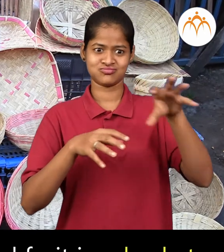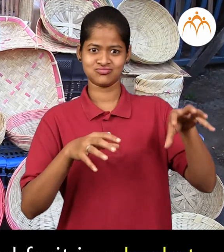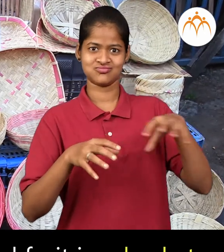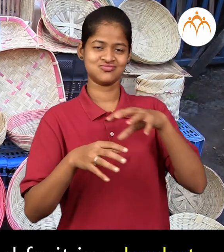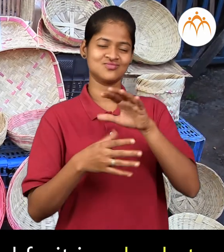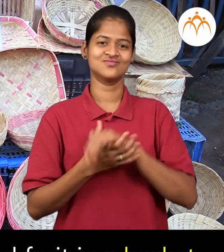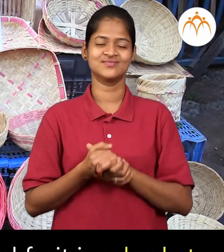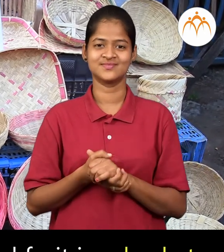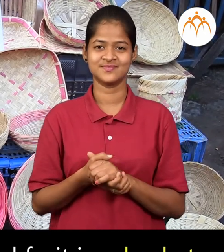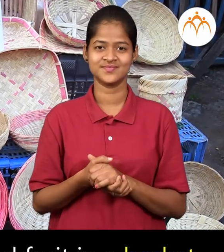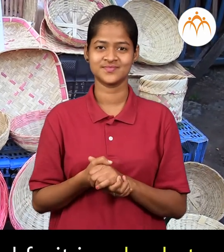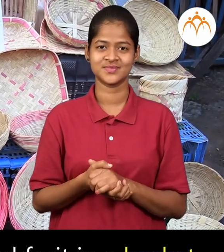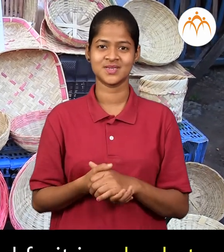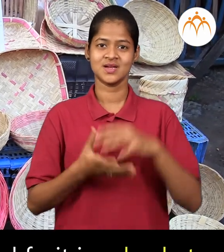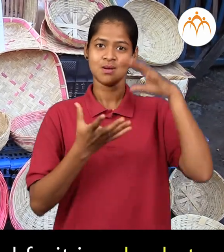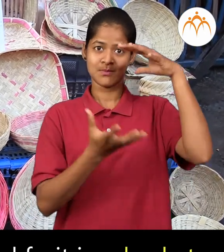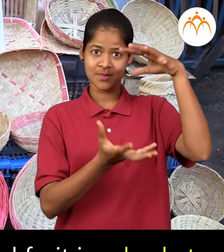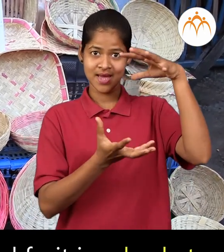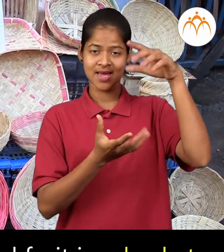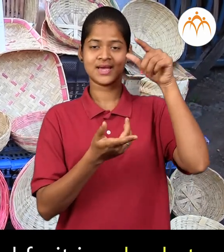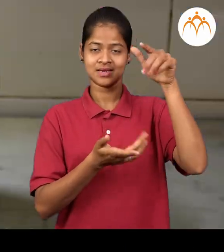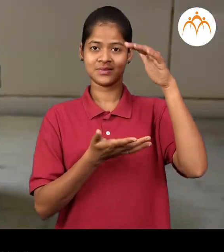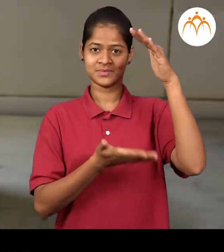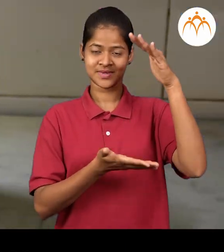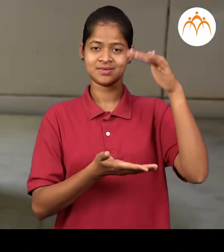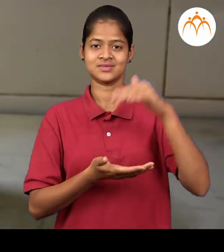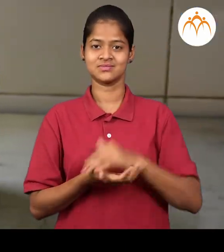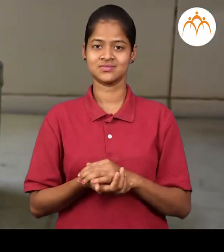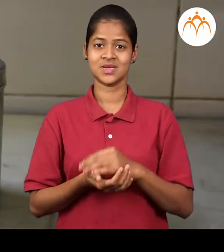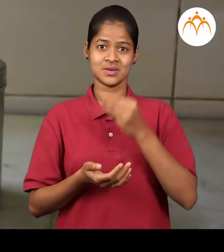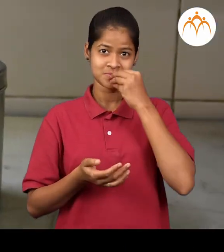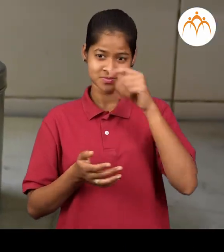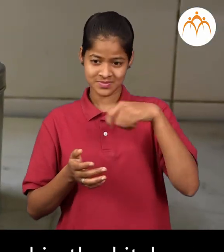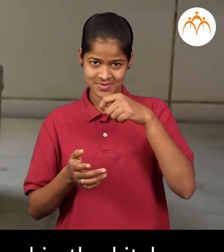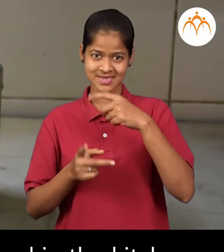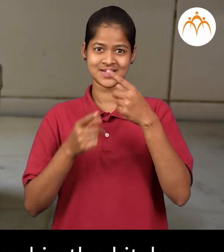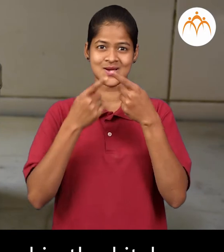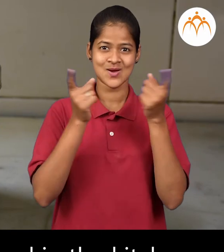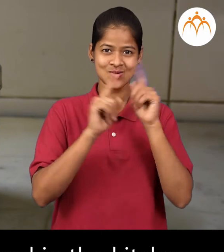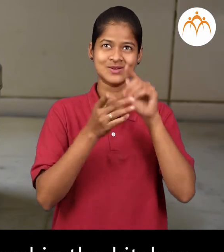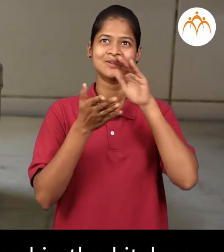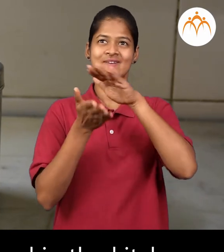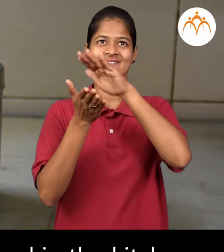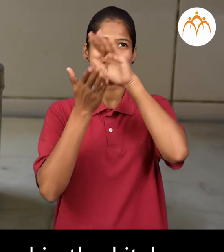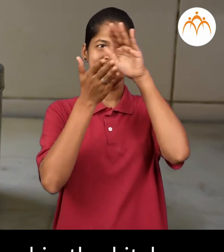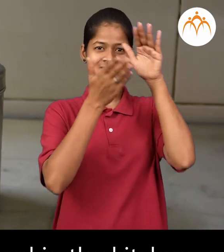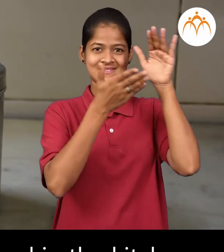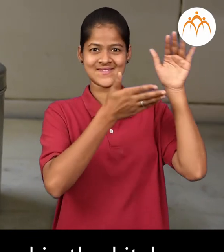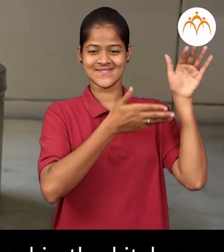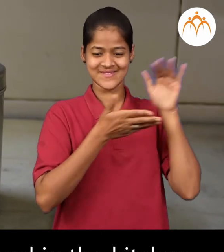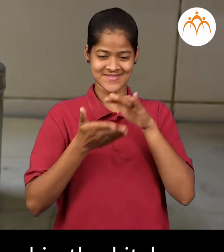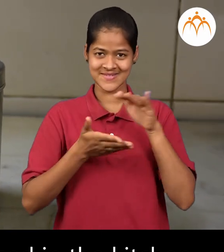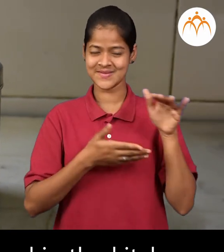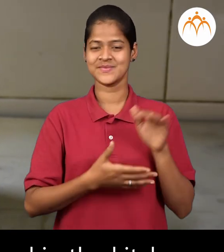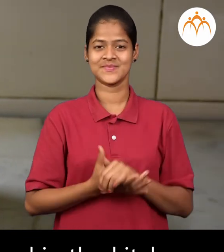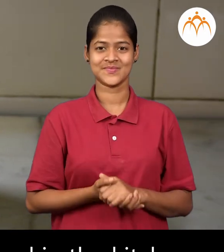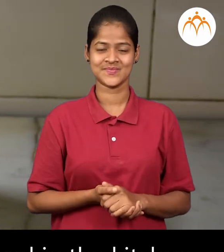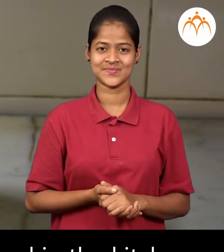fruits in a basket. Container Many containers are used in the